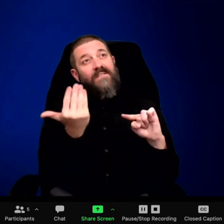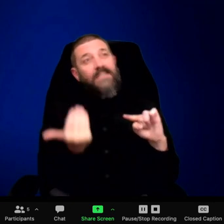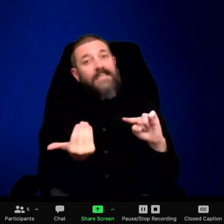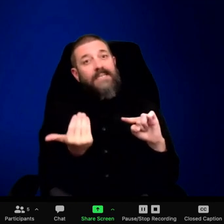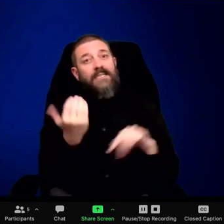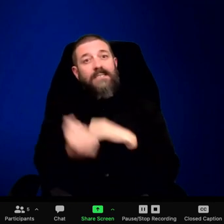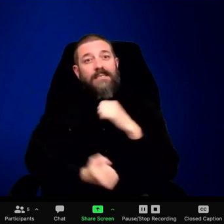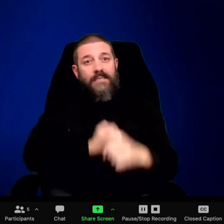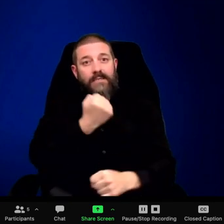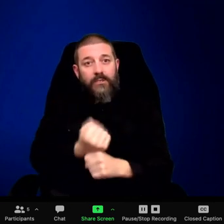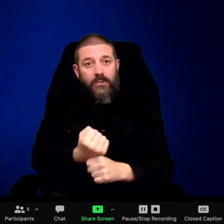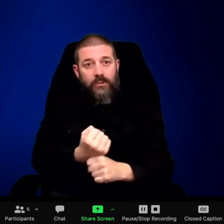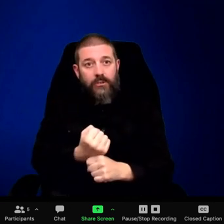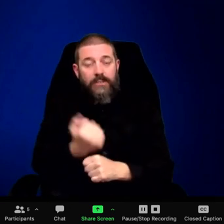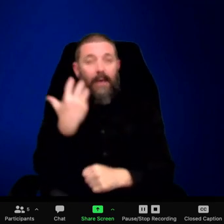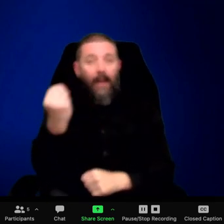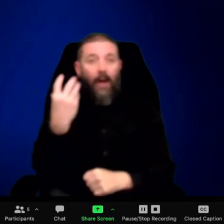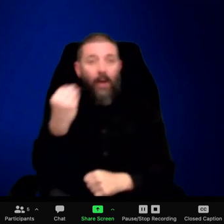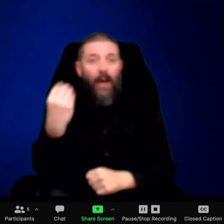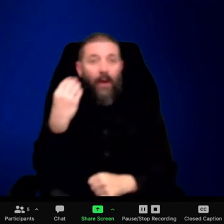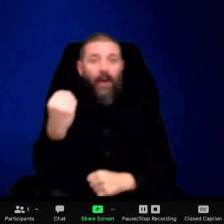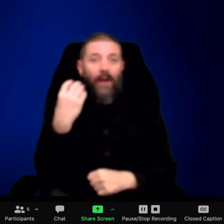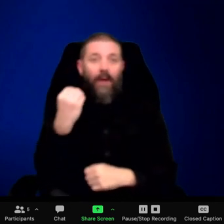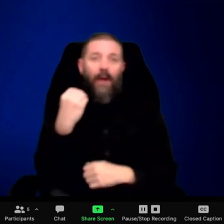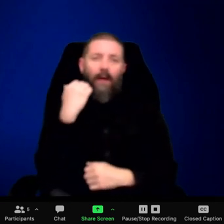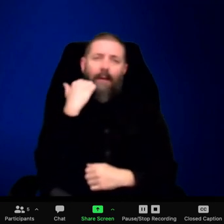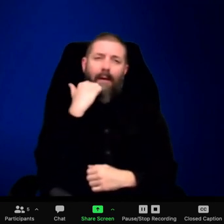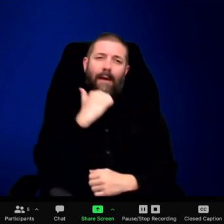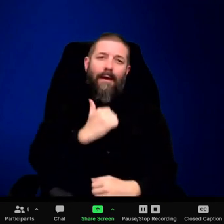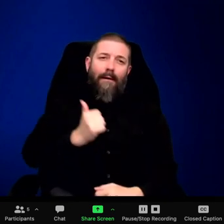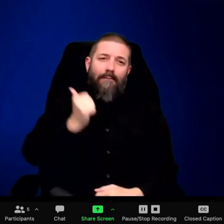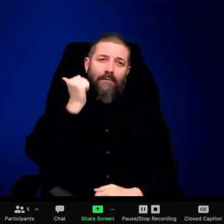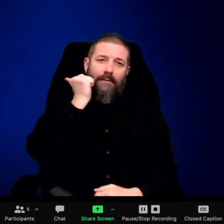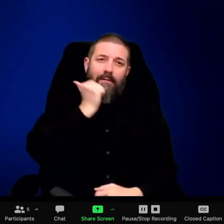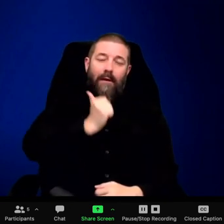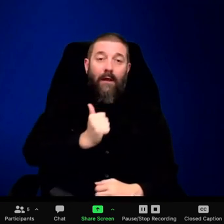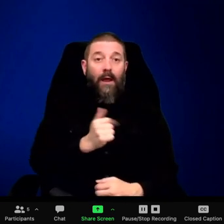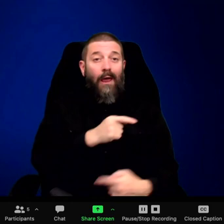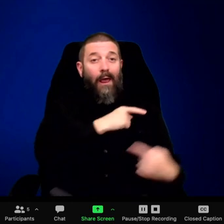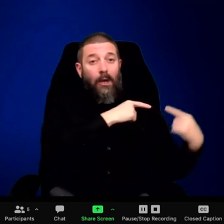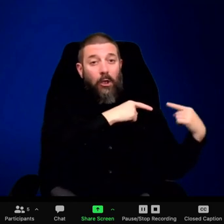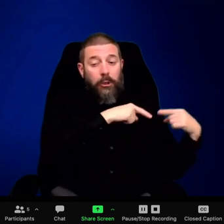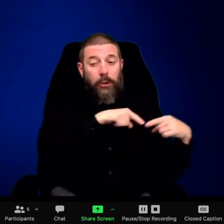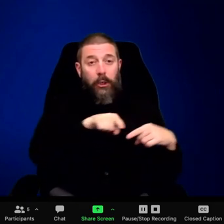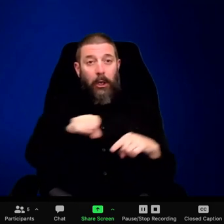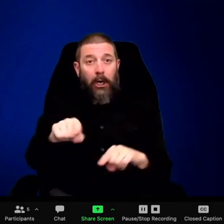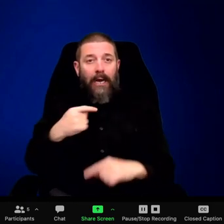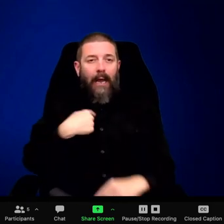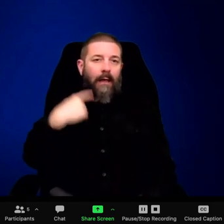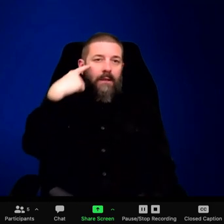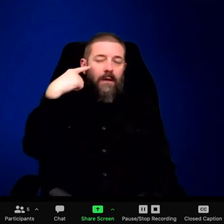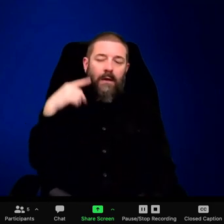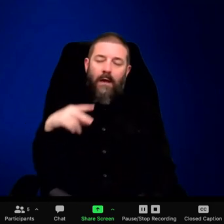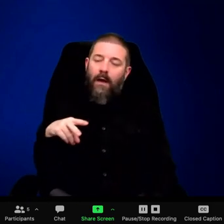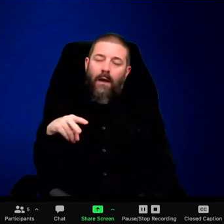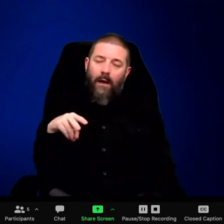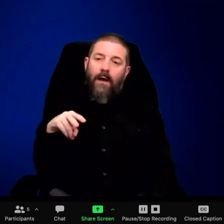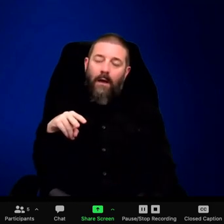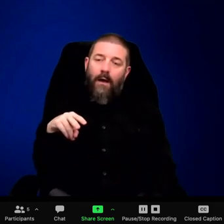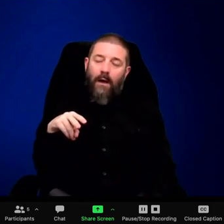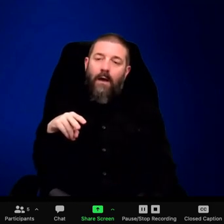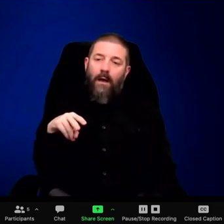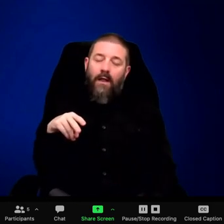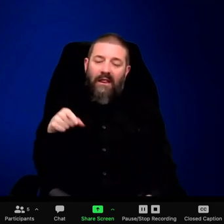Indiana Jones. What's the next question? Uh, well, we also wanted to know, um, just quickly, are you still in your Wolf Watching Streak?